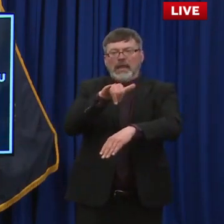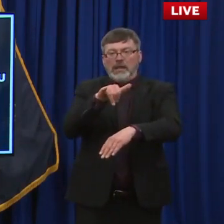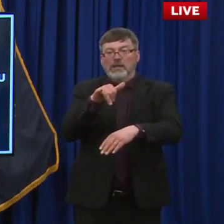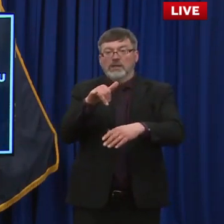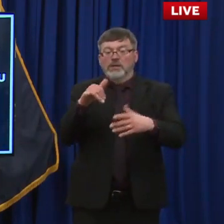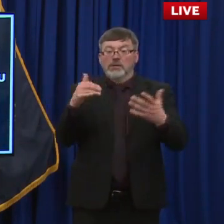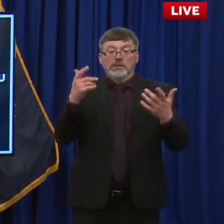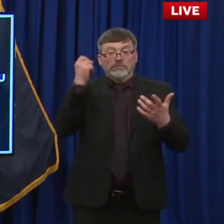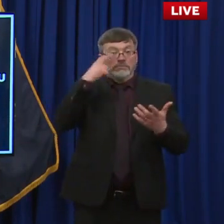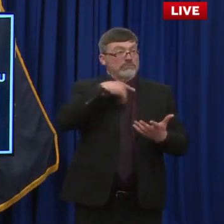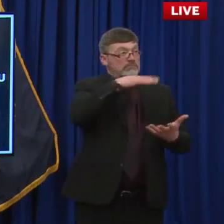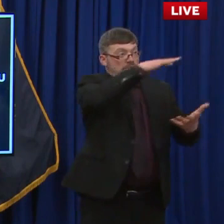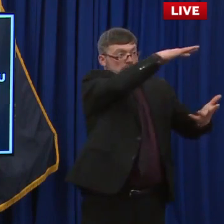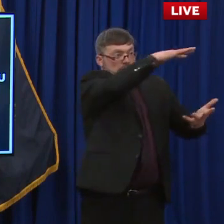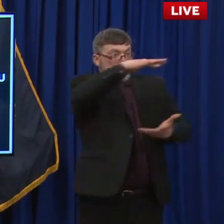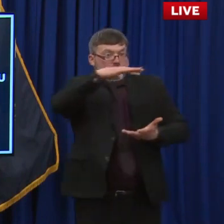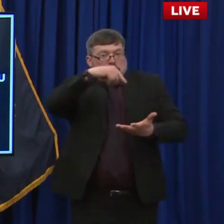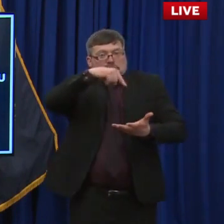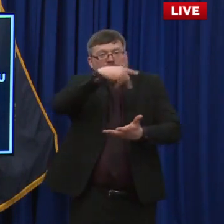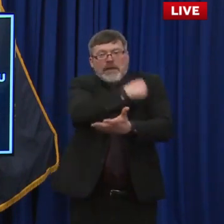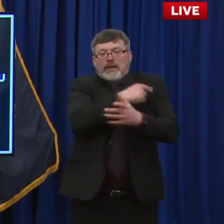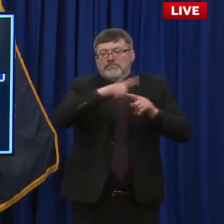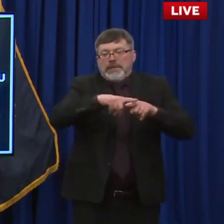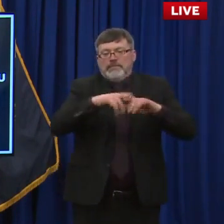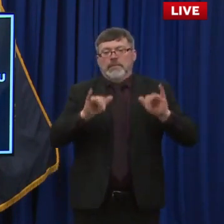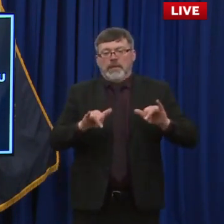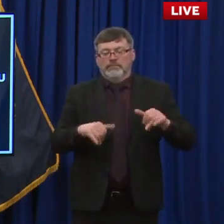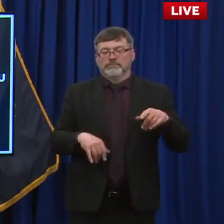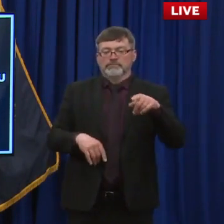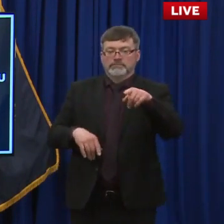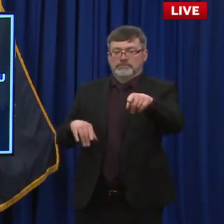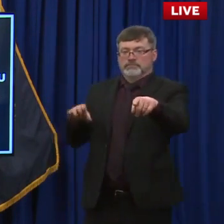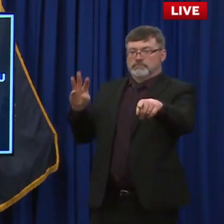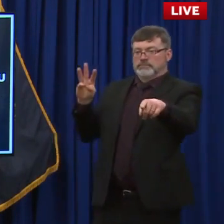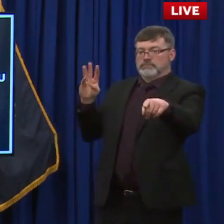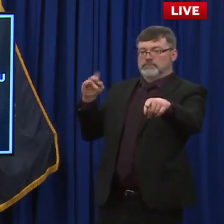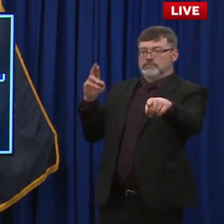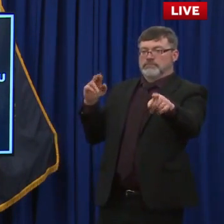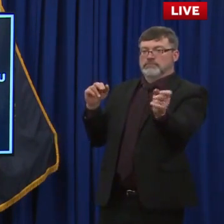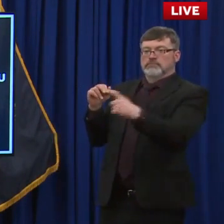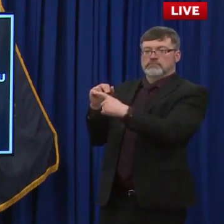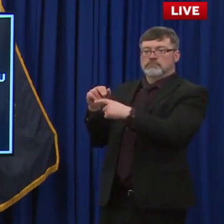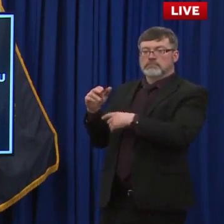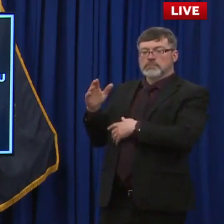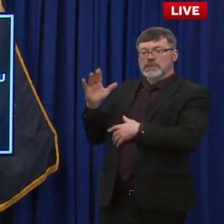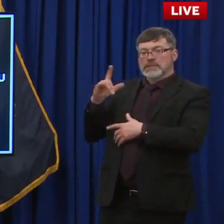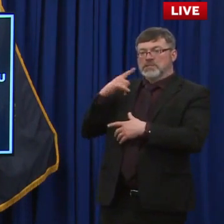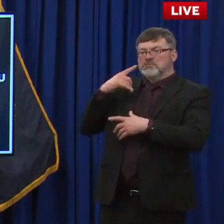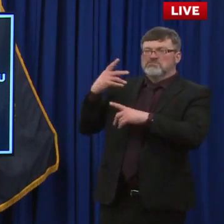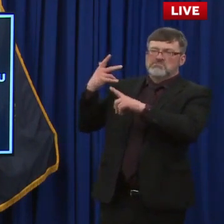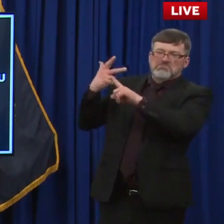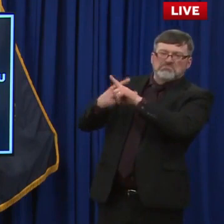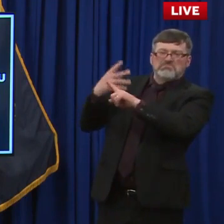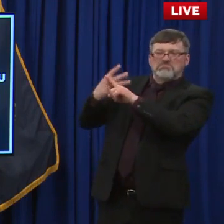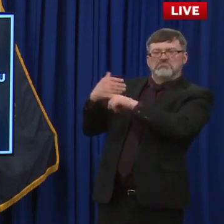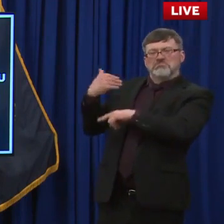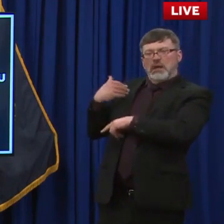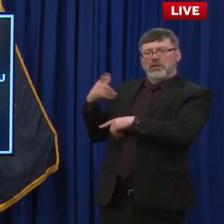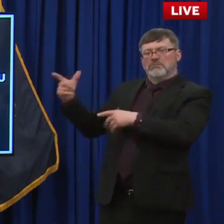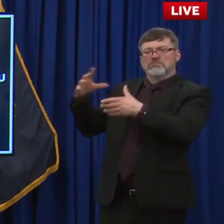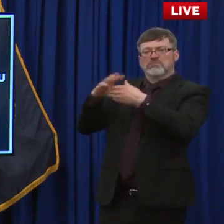And, uh, it was a number of months ago, were up here, you know, touting the findings of the LIAT commission saying you're 100% behind them. Um,